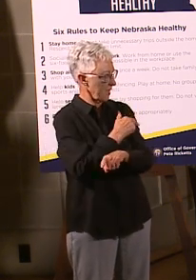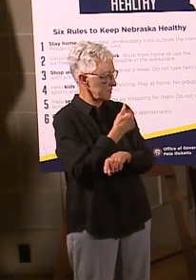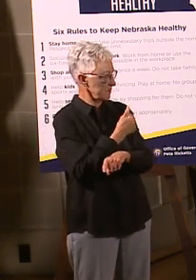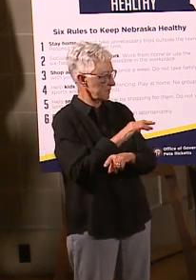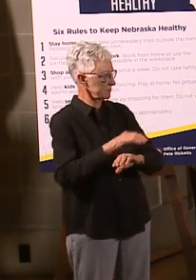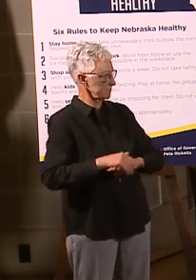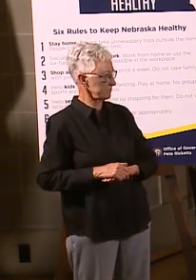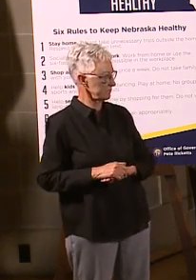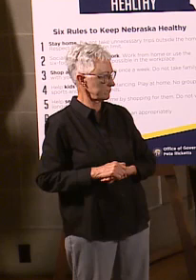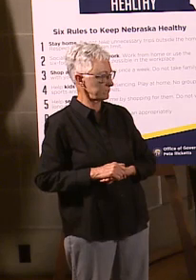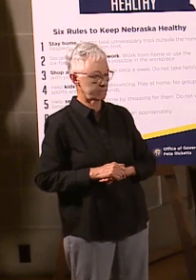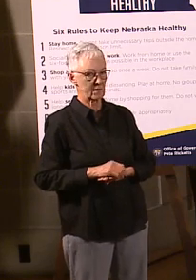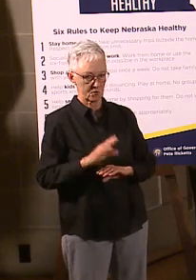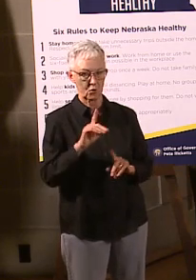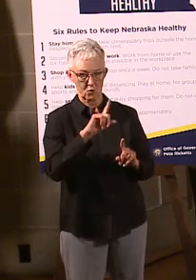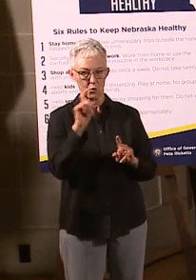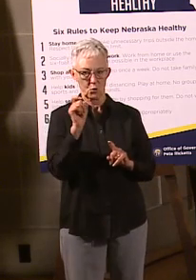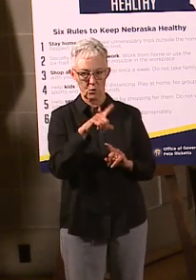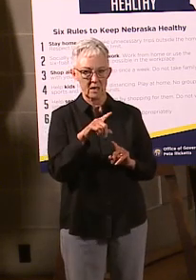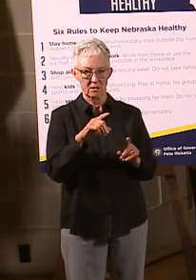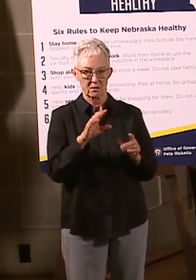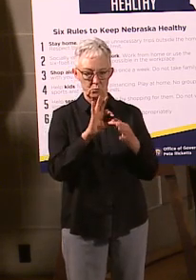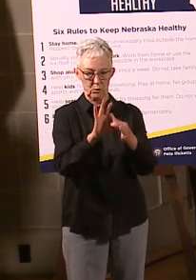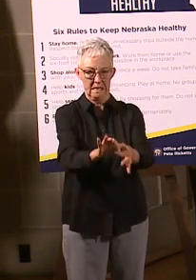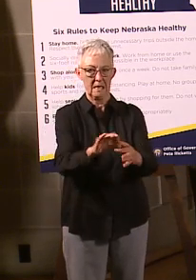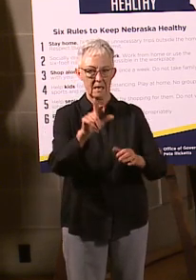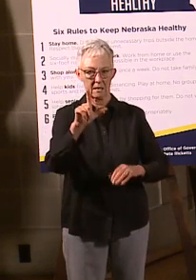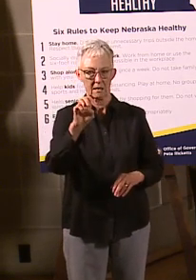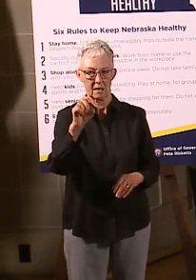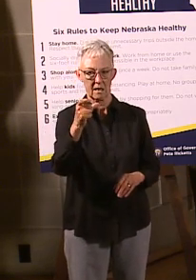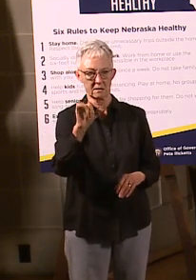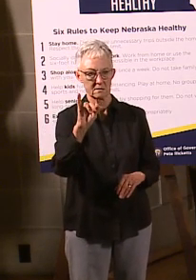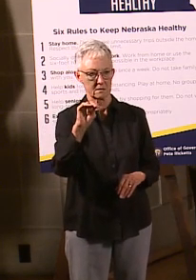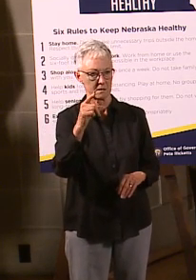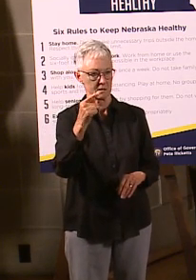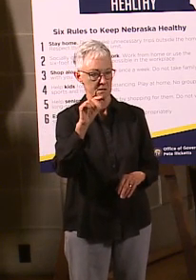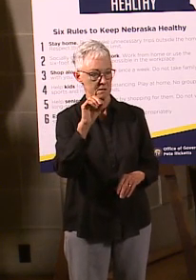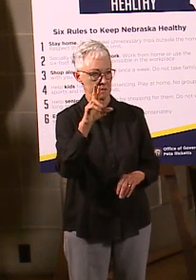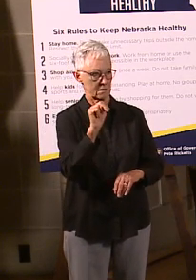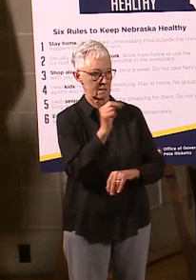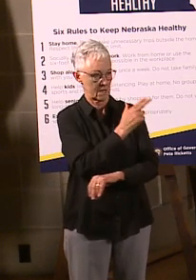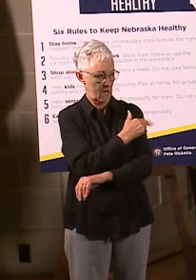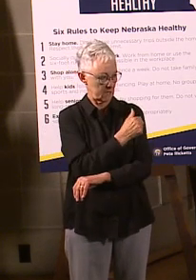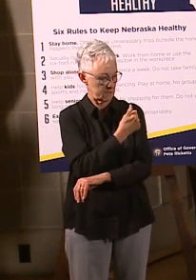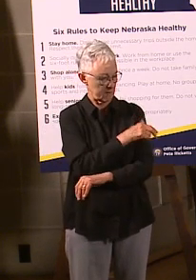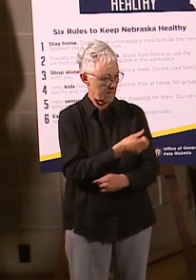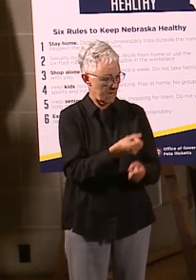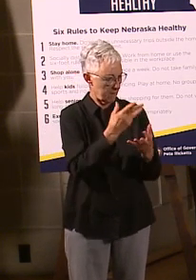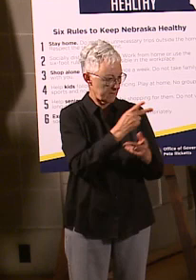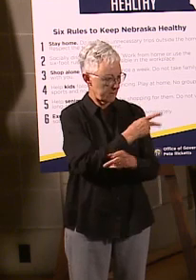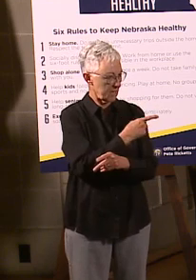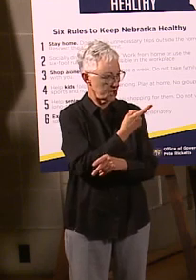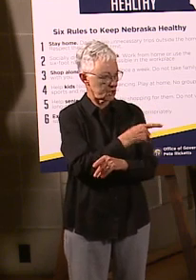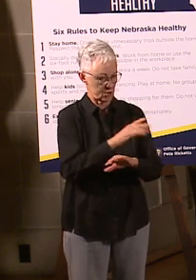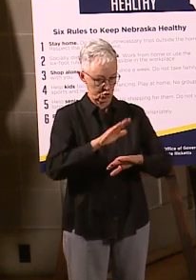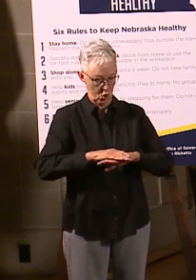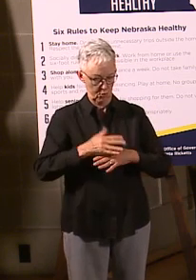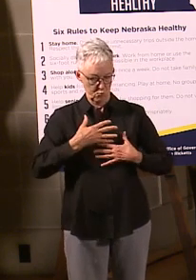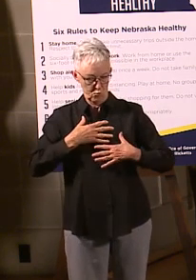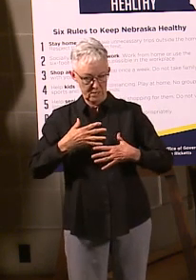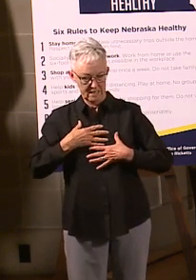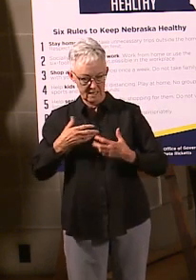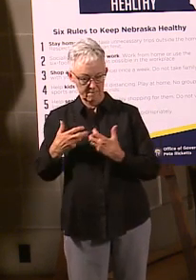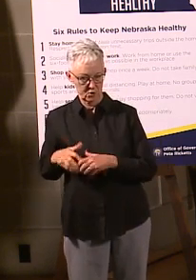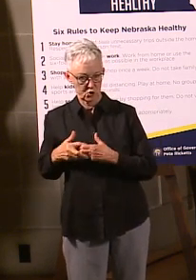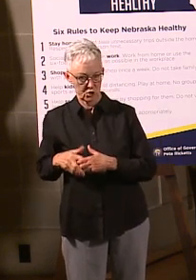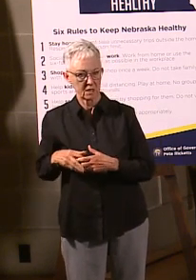the question is, is in Lexington Hospital, how many patients on ventilators in Lexington? Actually, Lexington